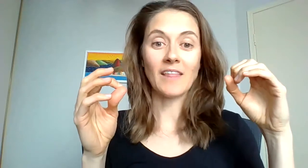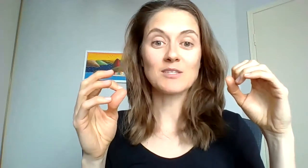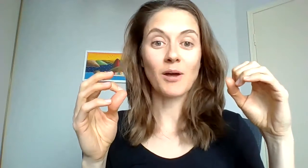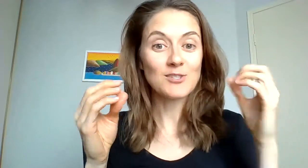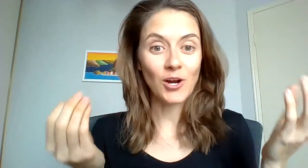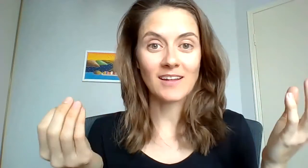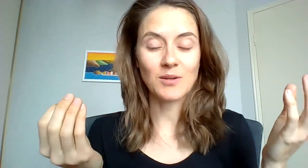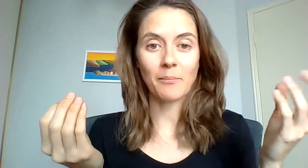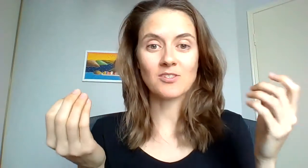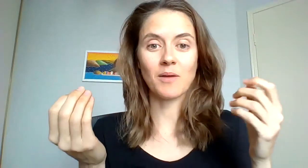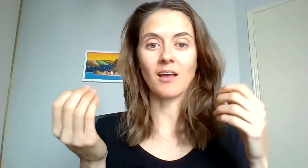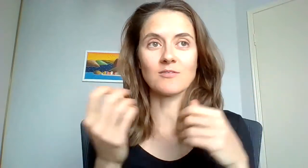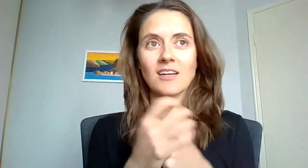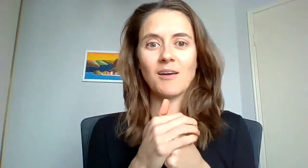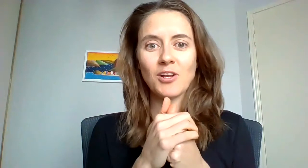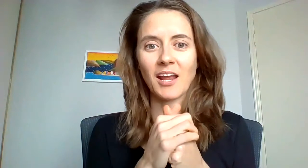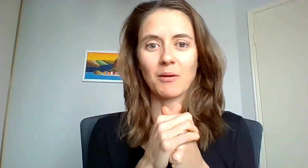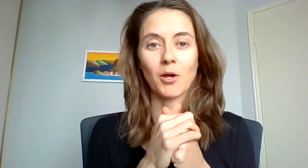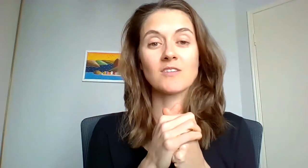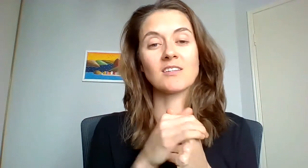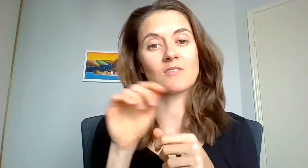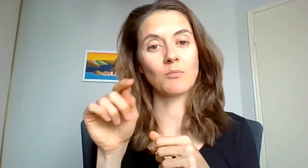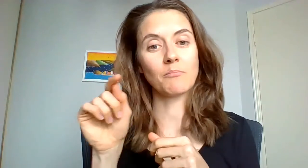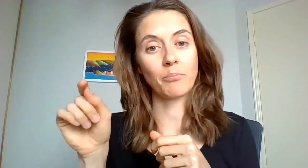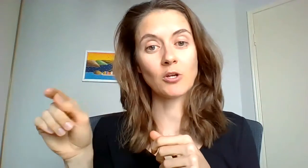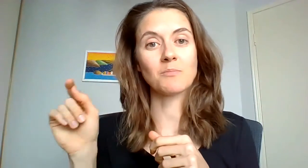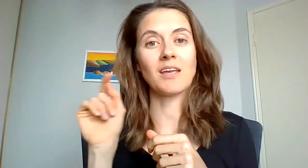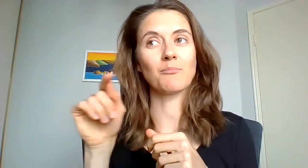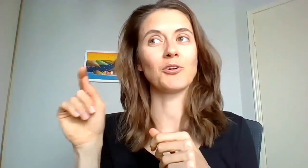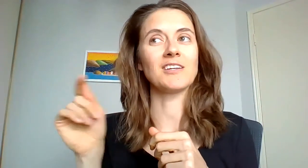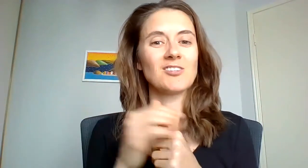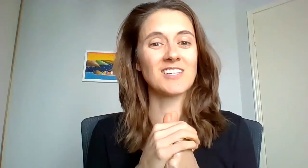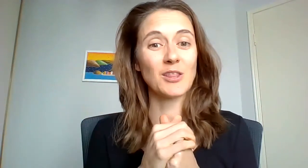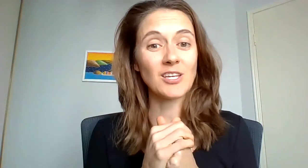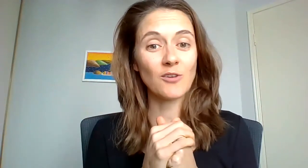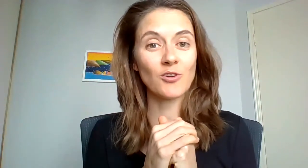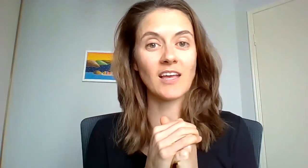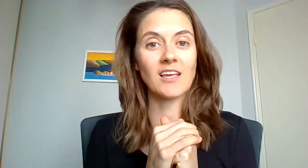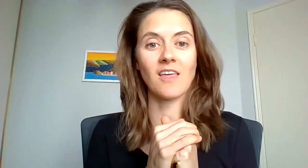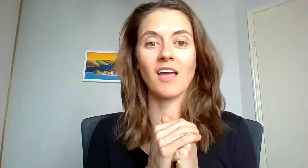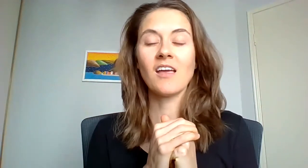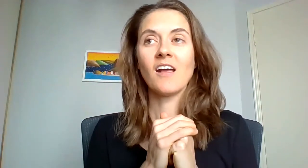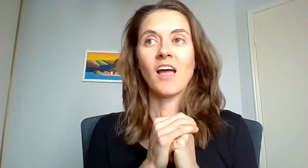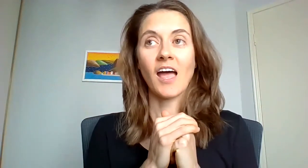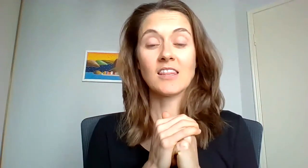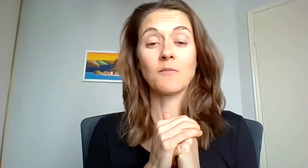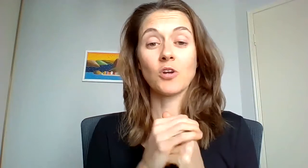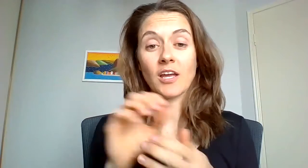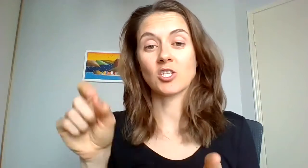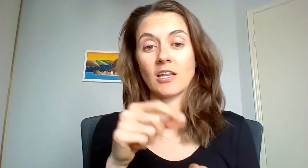that's my story, that's what happened to me, I was like I'm not an angry person until someone poked me and prodded and just said I think you've got anger there and then when I actually